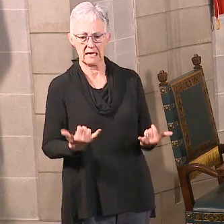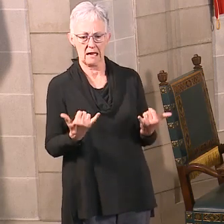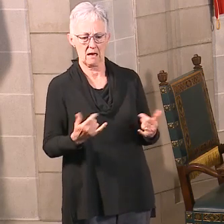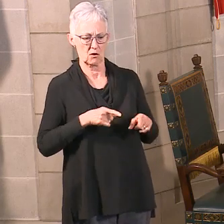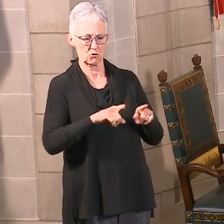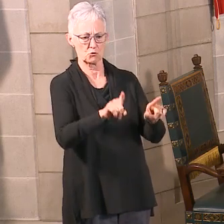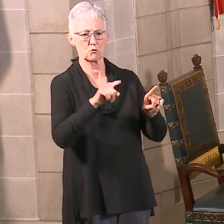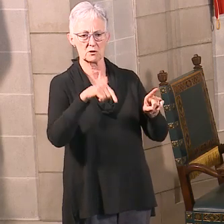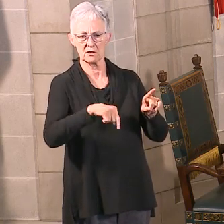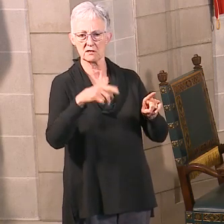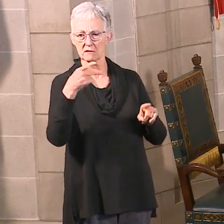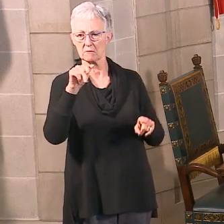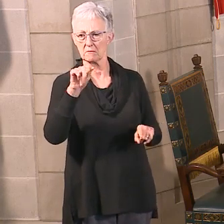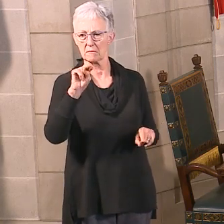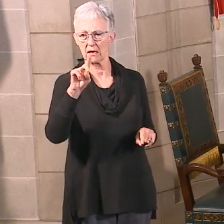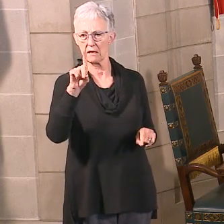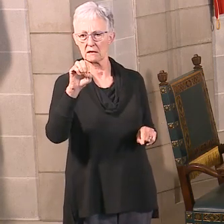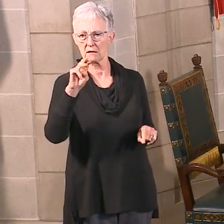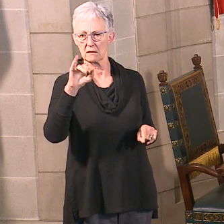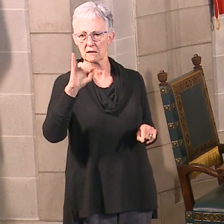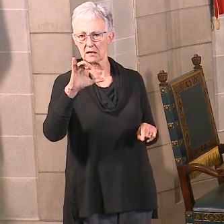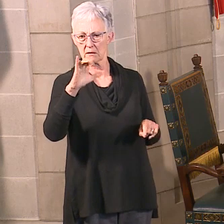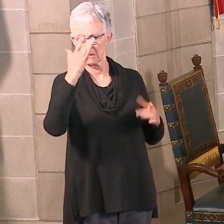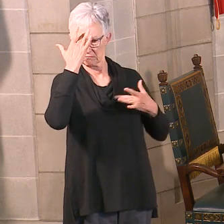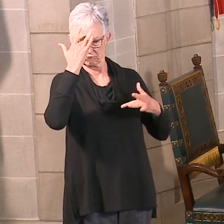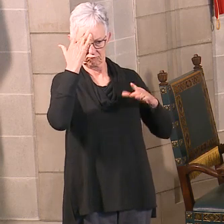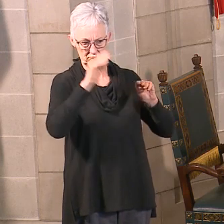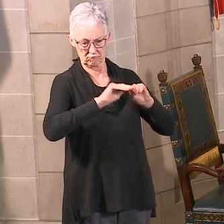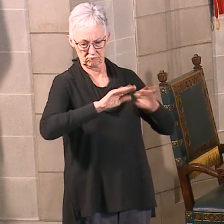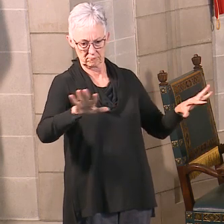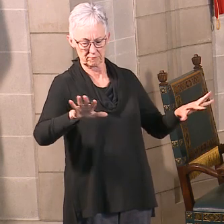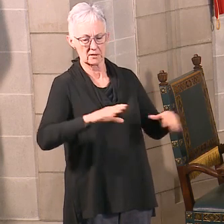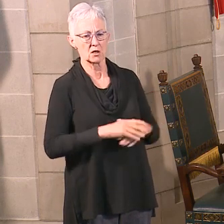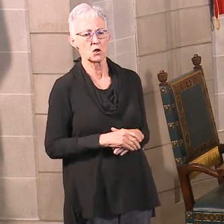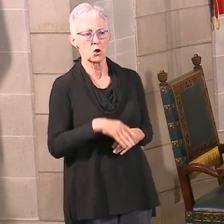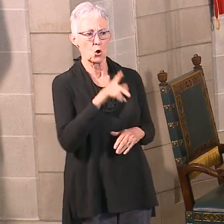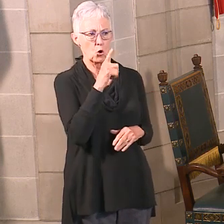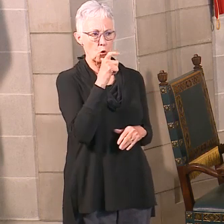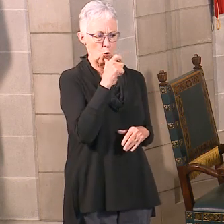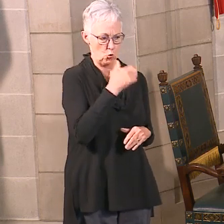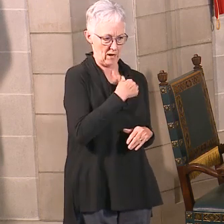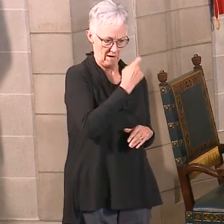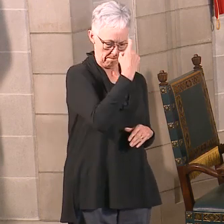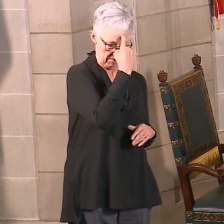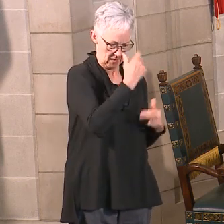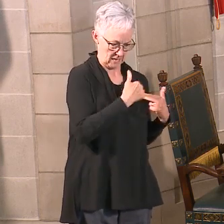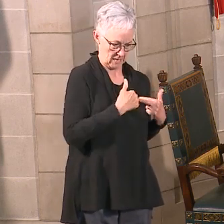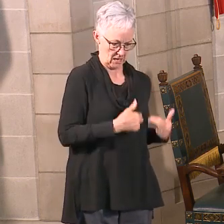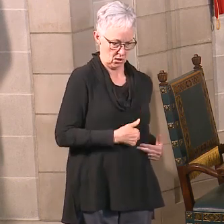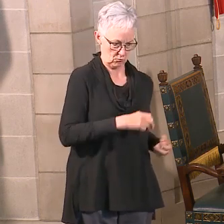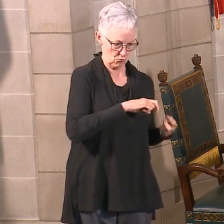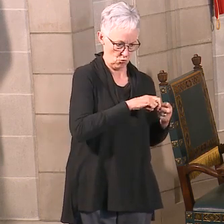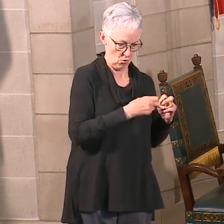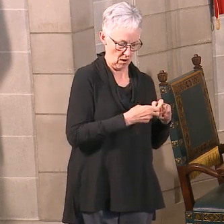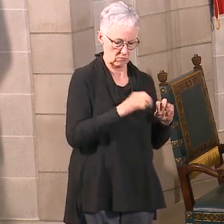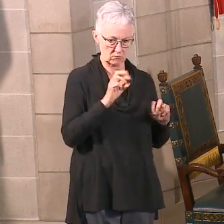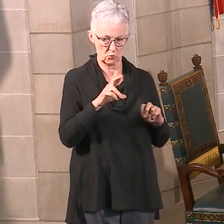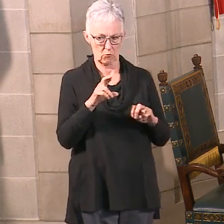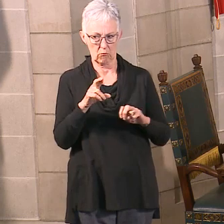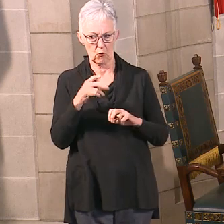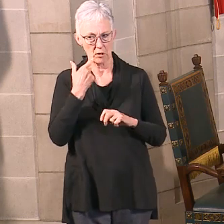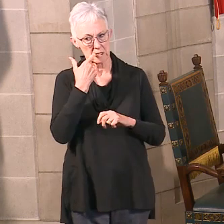Those dealing with mental illness and addictions have just had the way they receive services turned upside down.